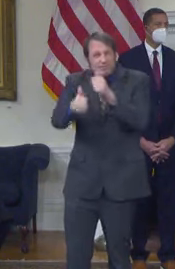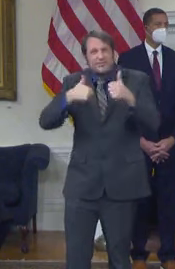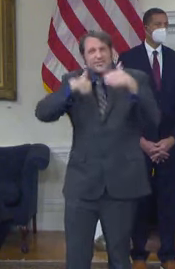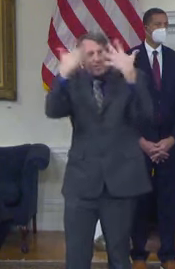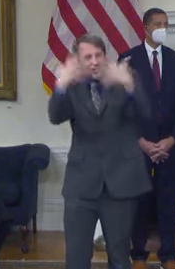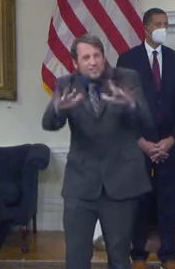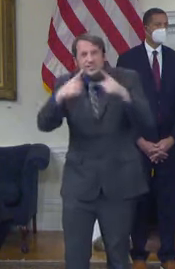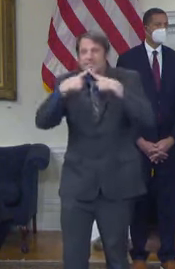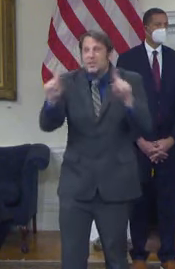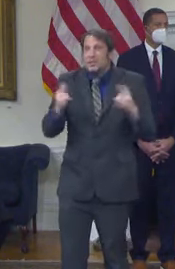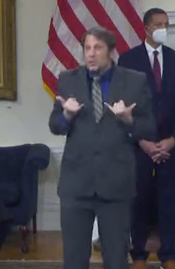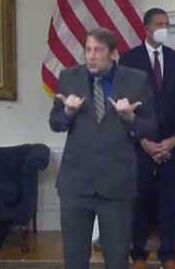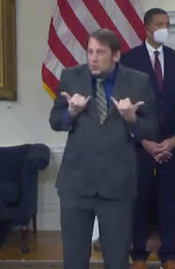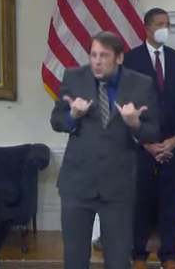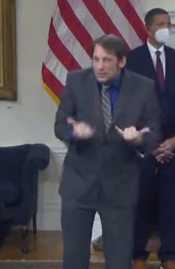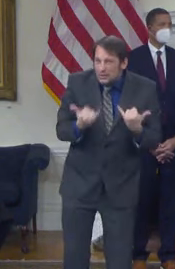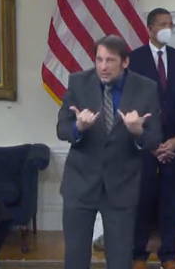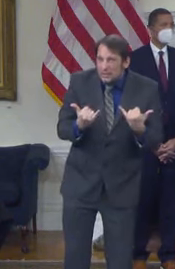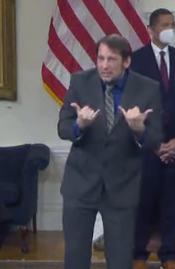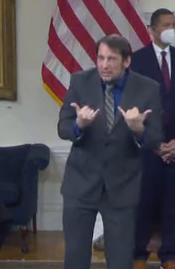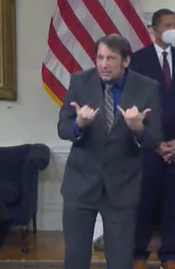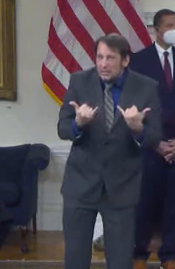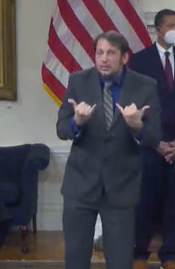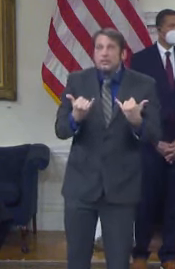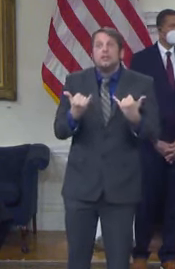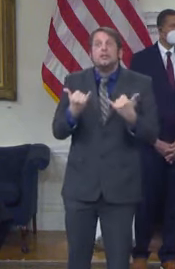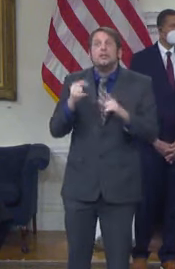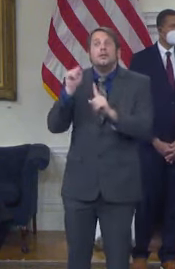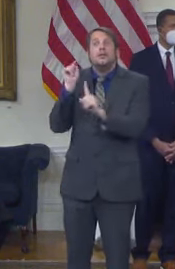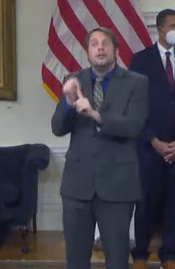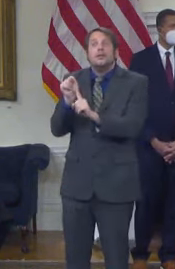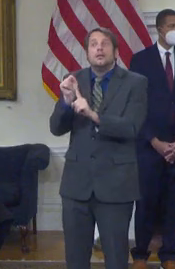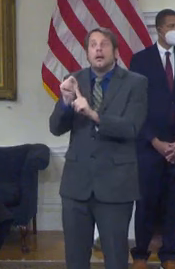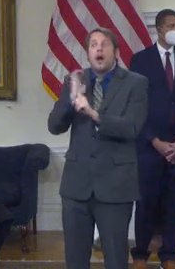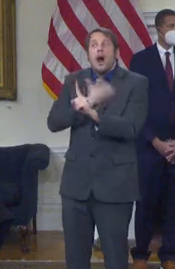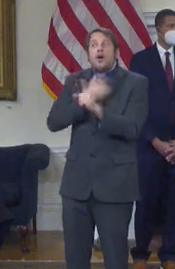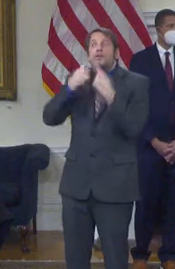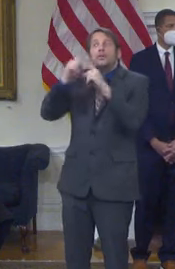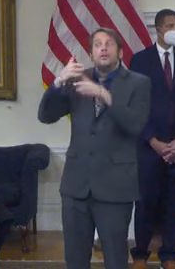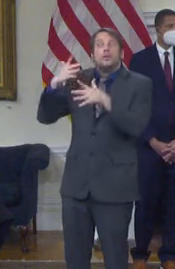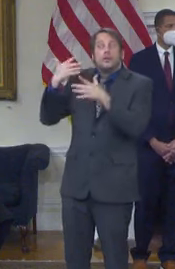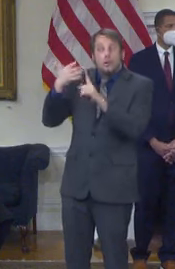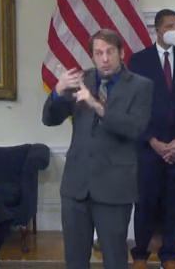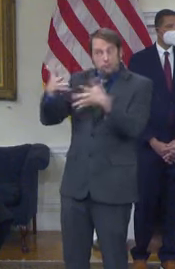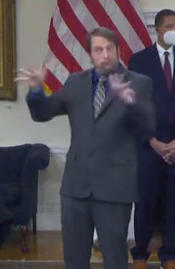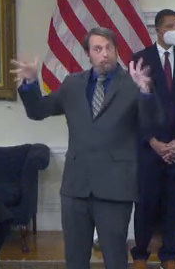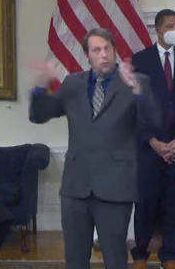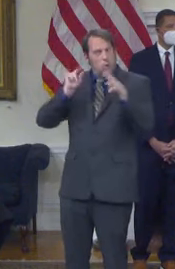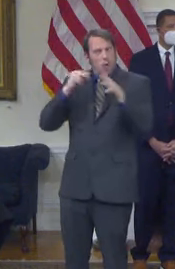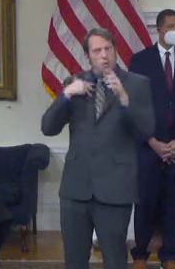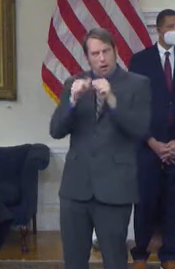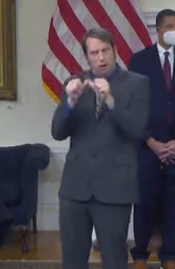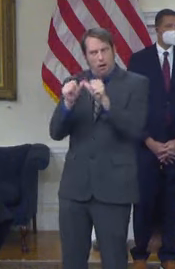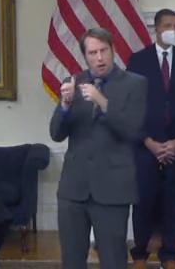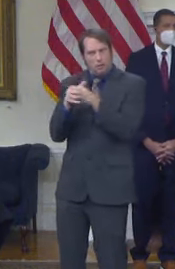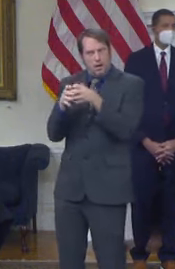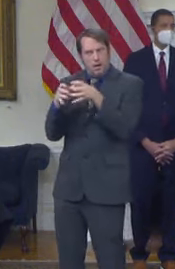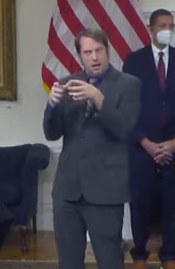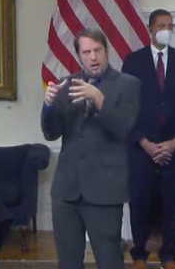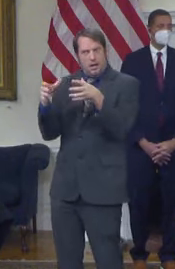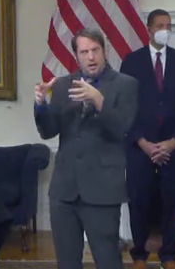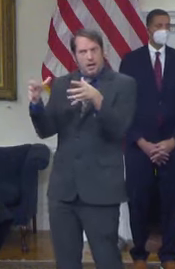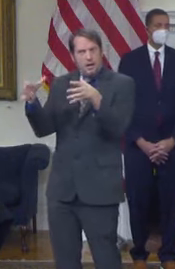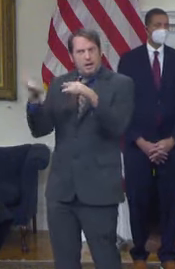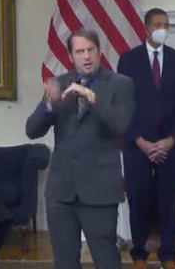expanding on the successes that we all achieved together by working in a bipartisan way. That was the largest